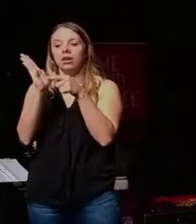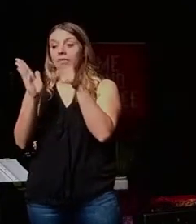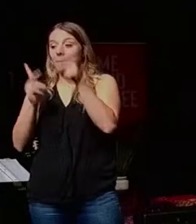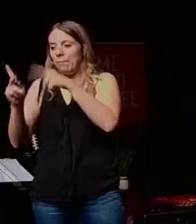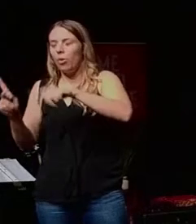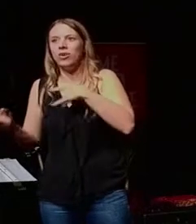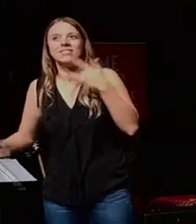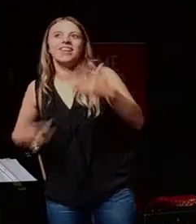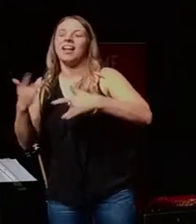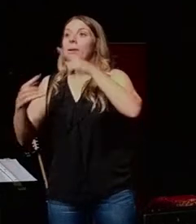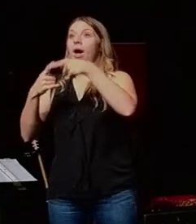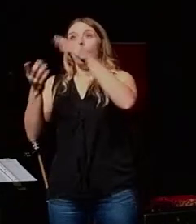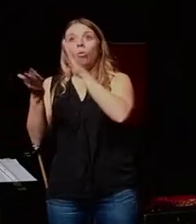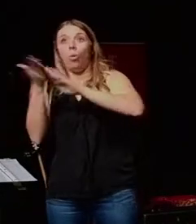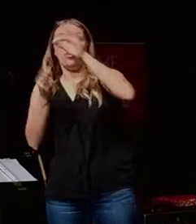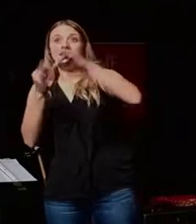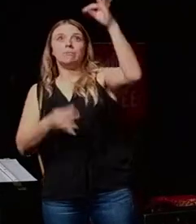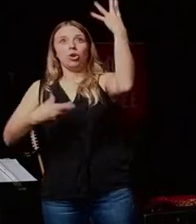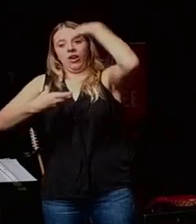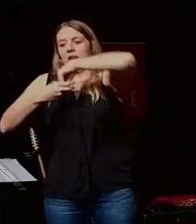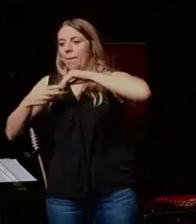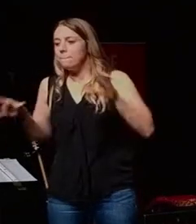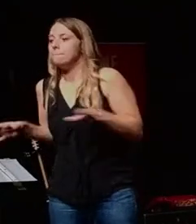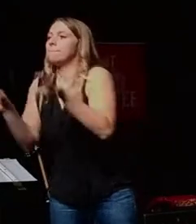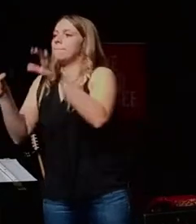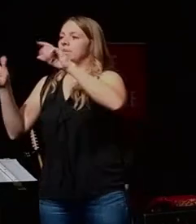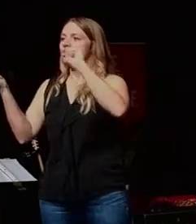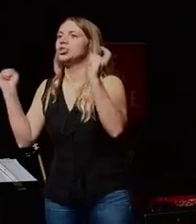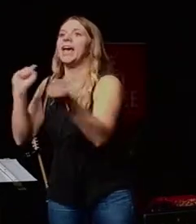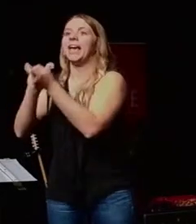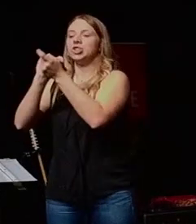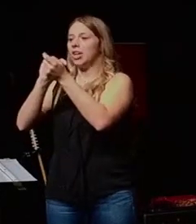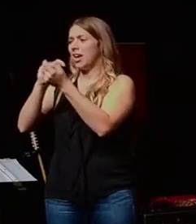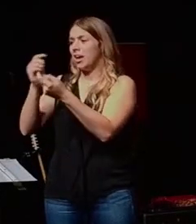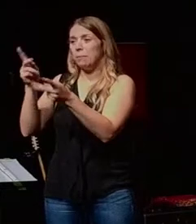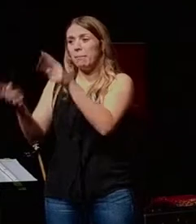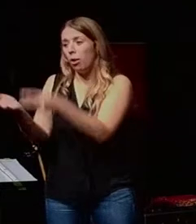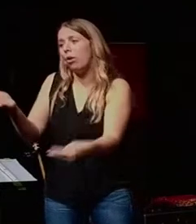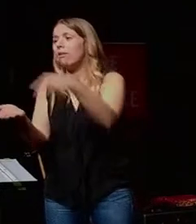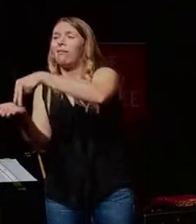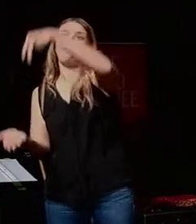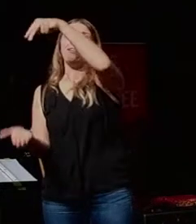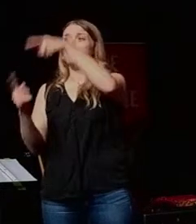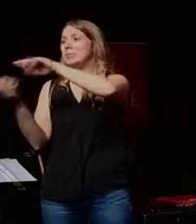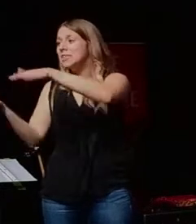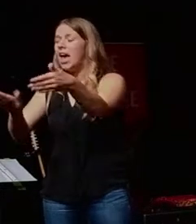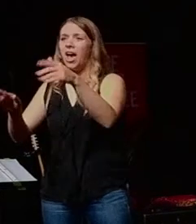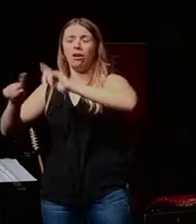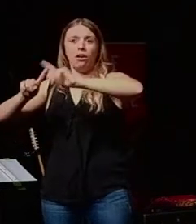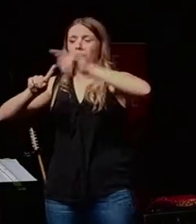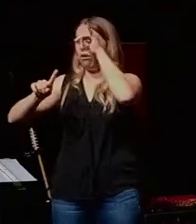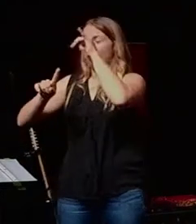moving and healing and changing and transforming and bringing people back from the dead and just doing incredible stuff